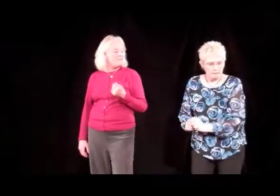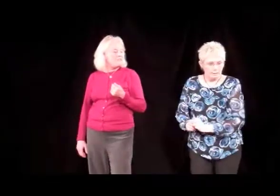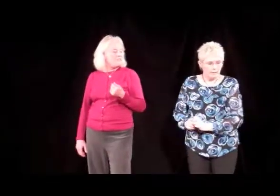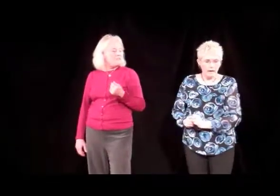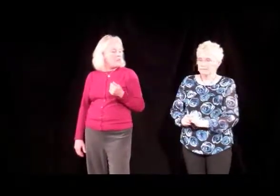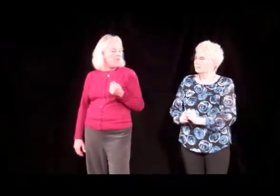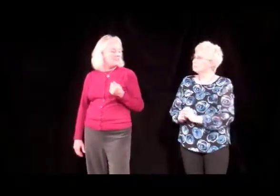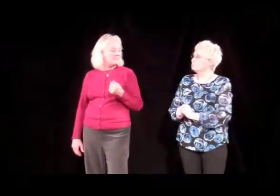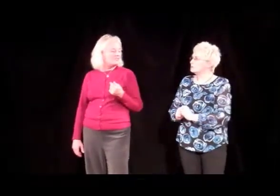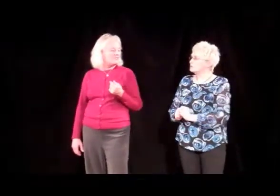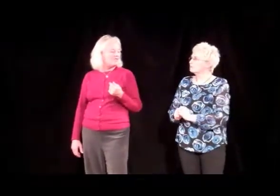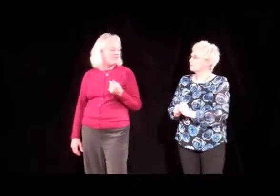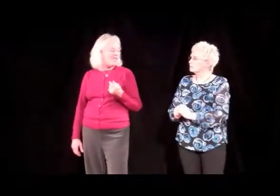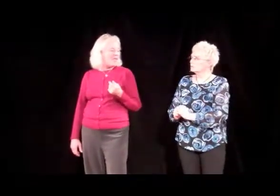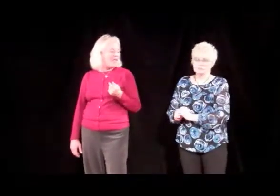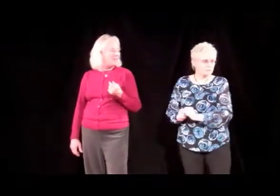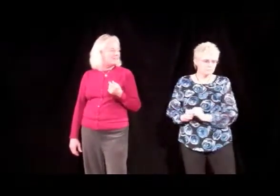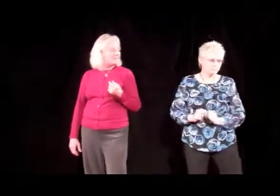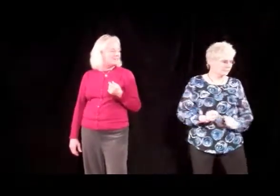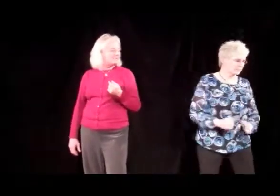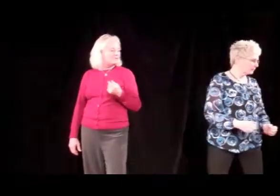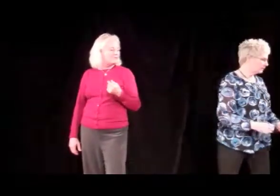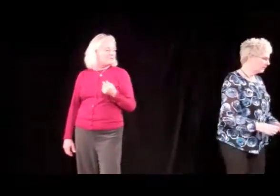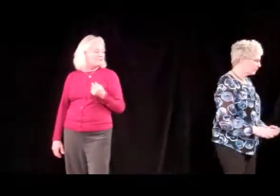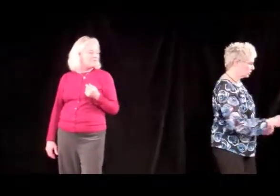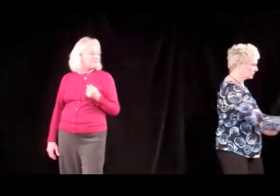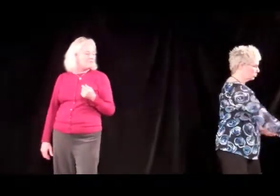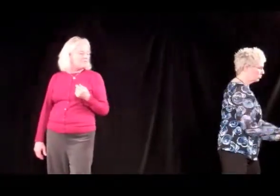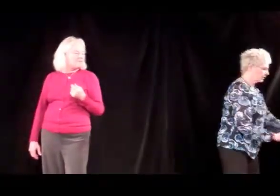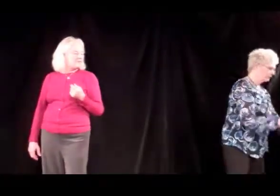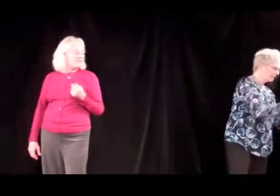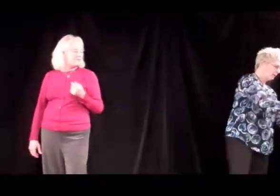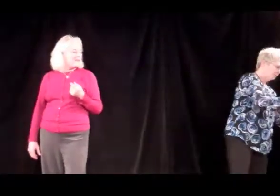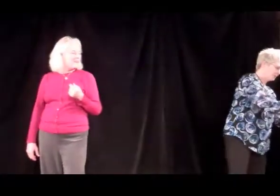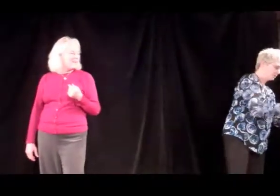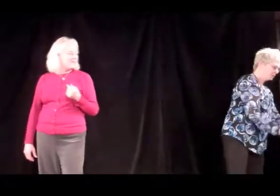I think beer and guns just helps my aim.